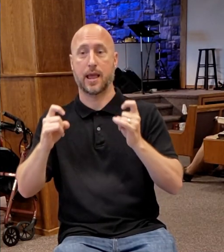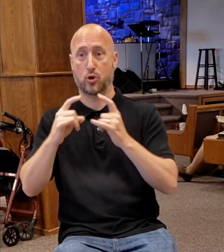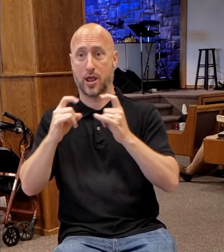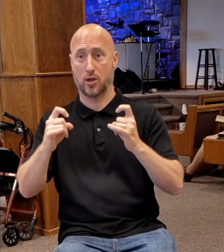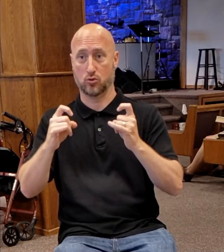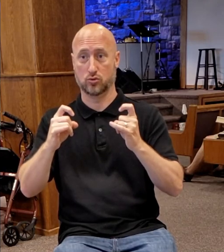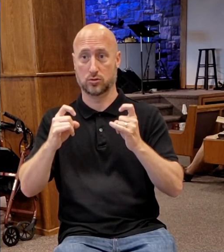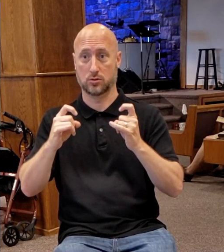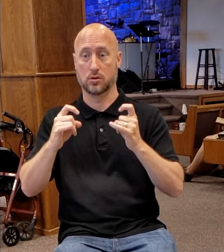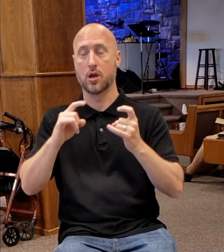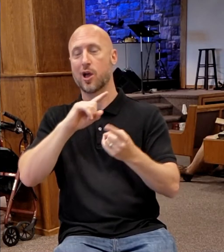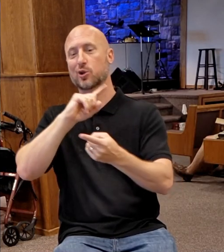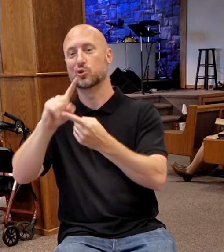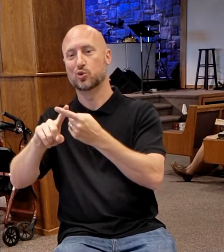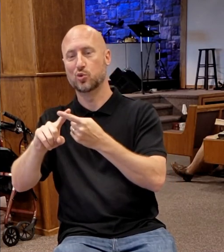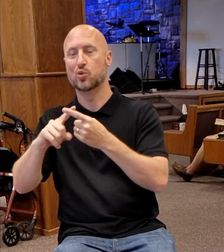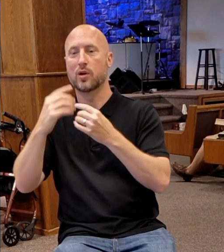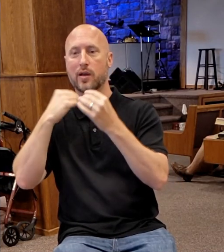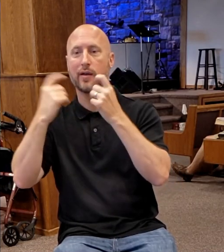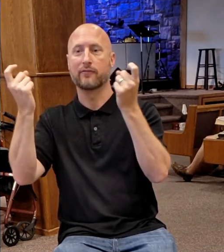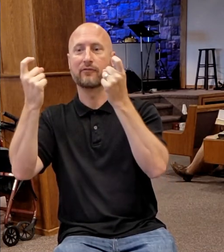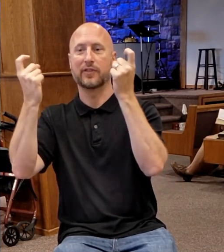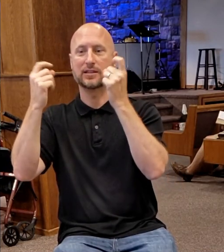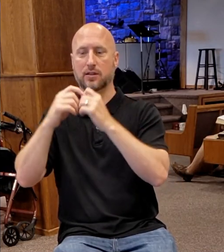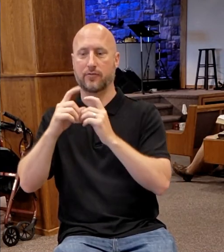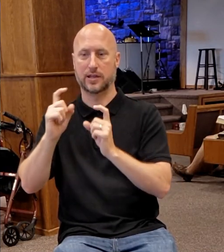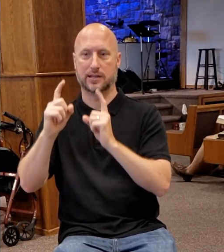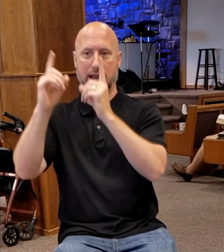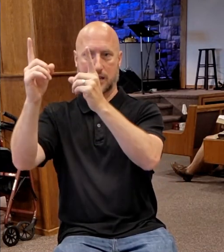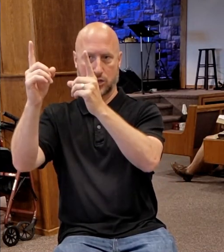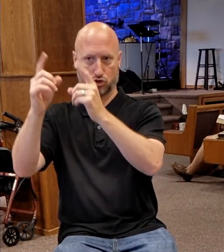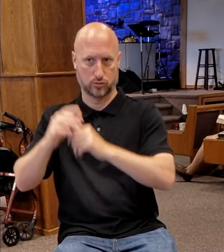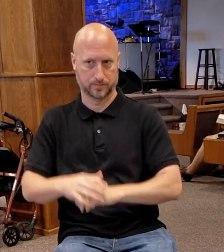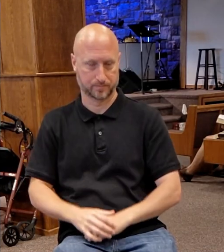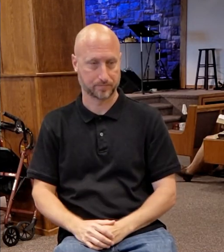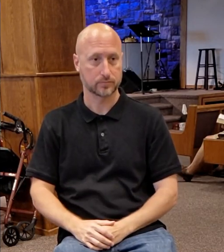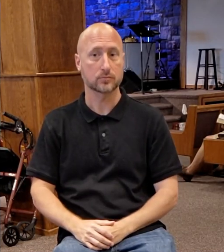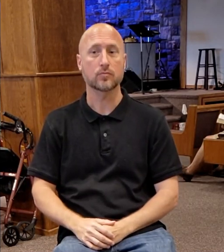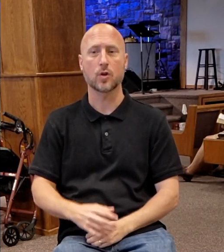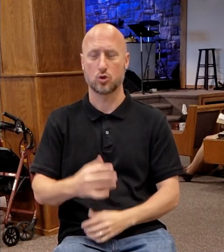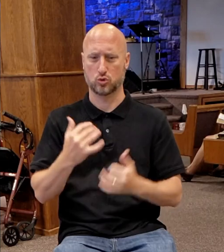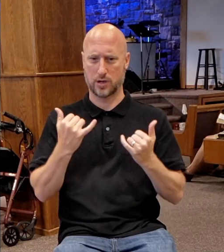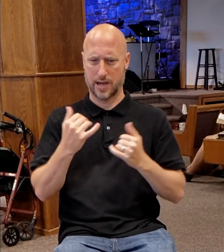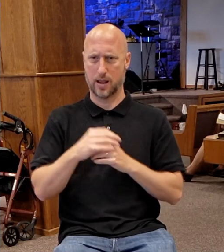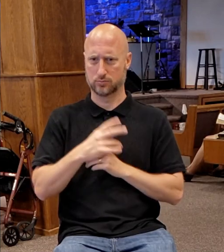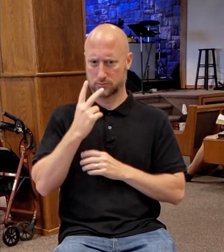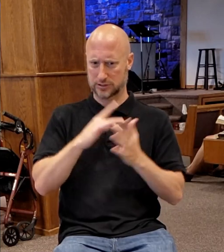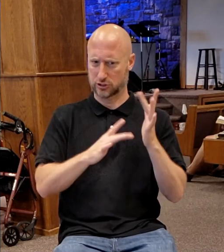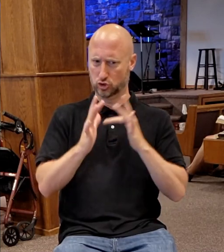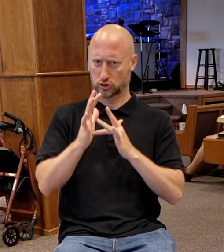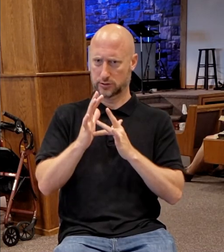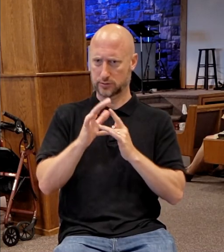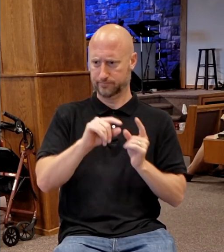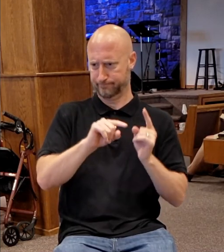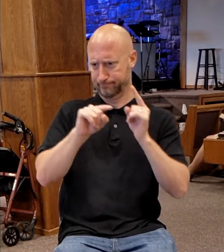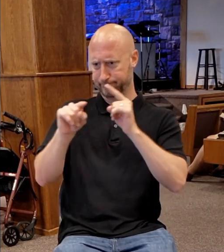It's the last time before the crucifixion. We see Jesus going up to Jerusalem.